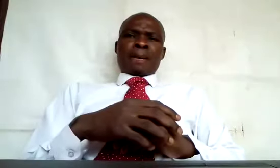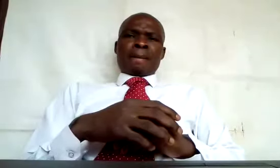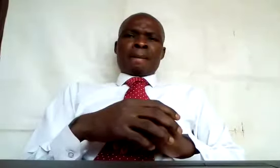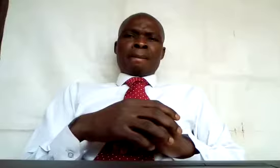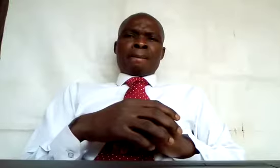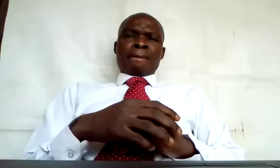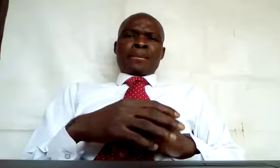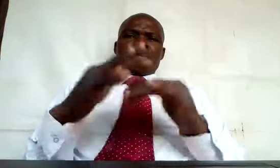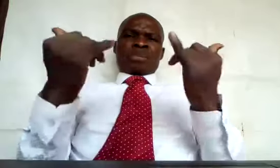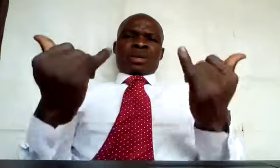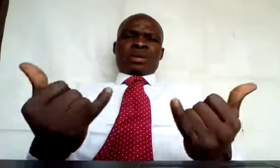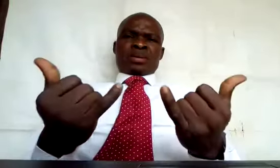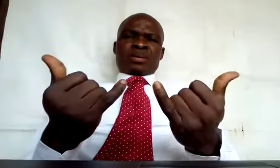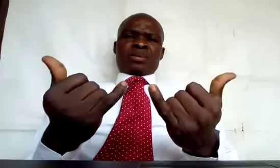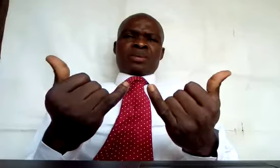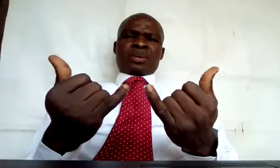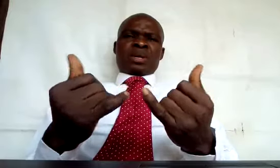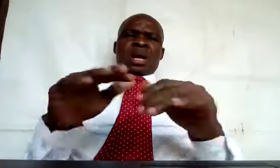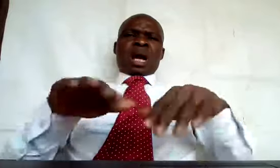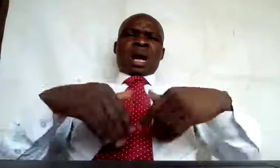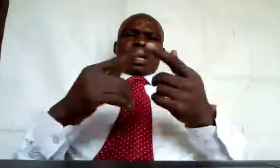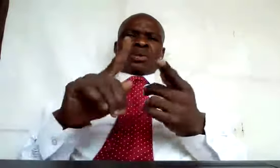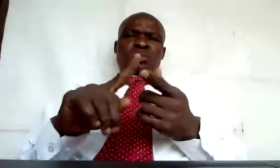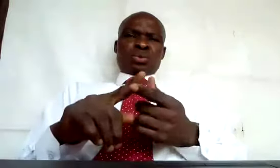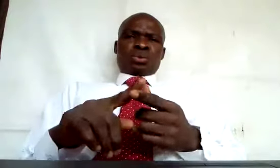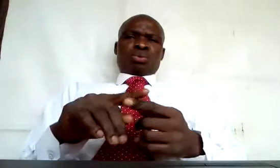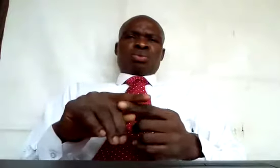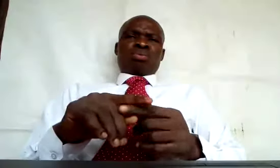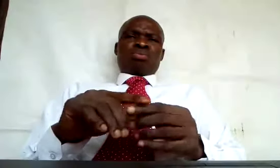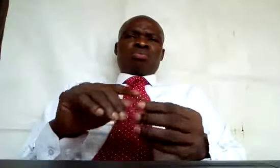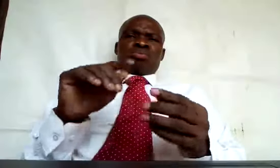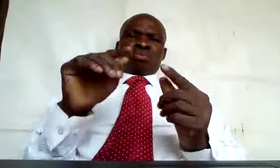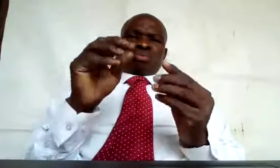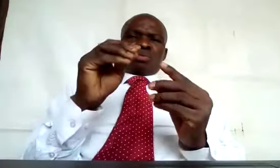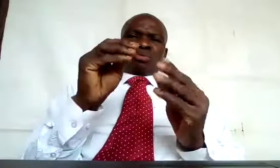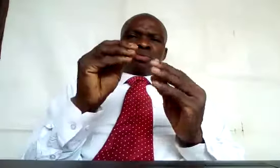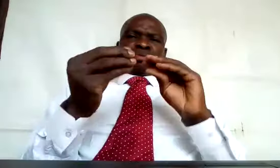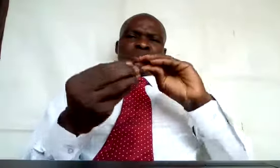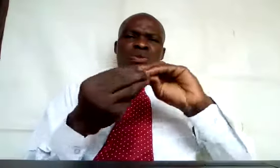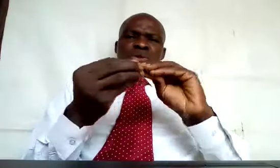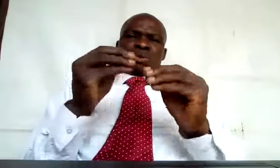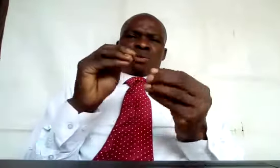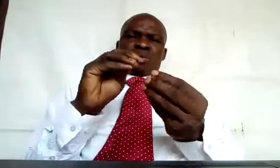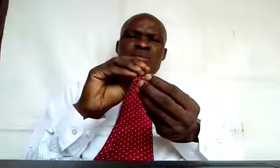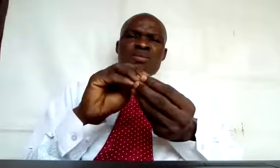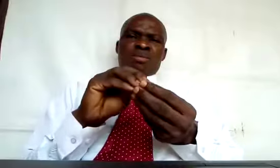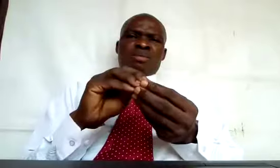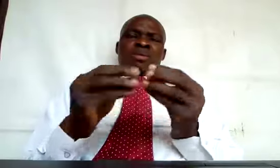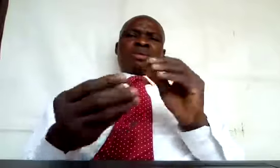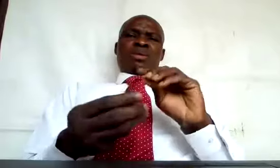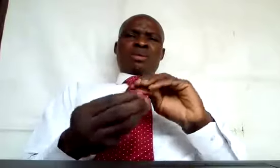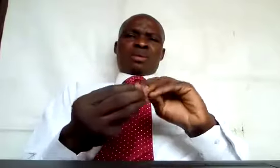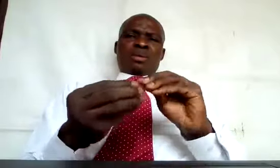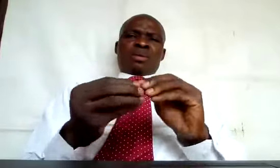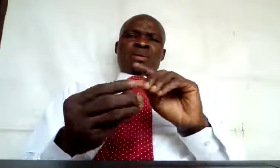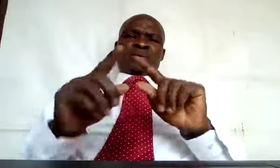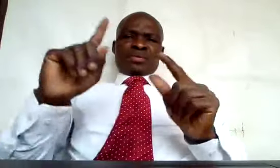Now, how to count syllables? Firstly, students